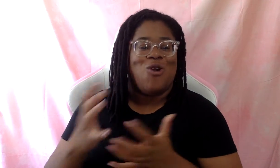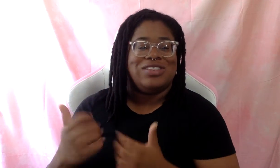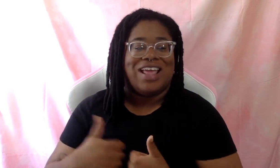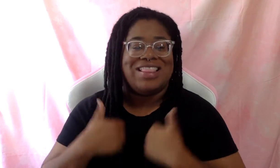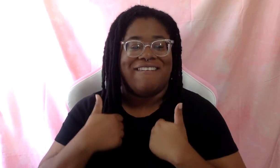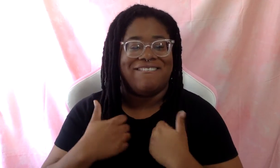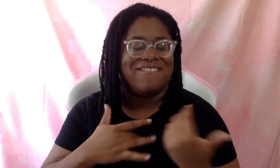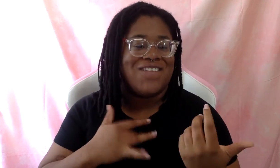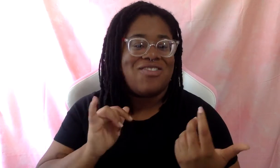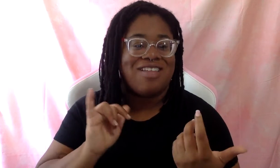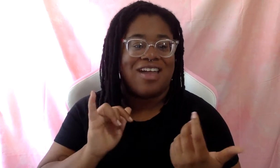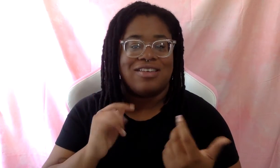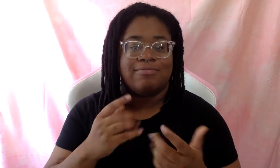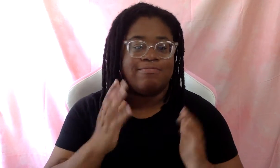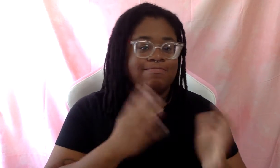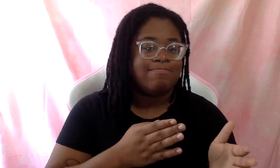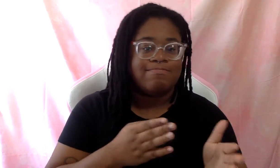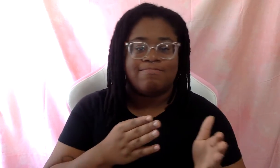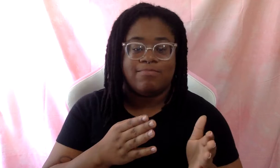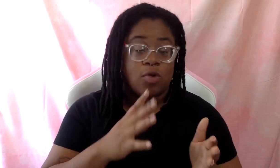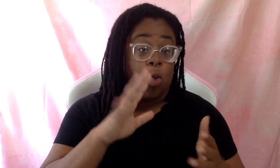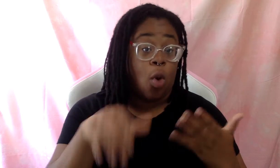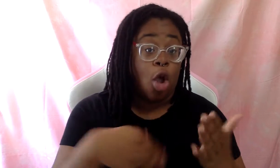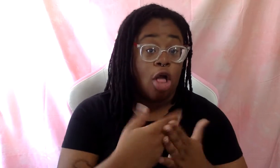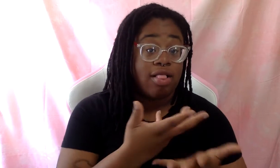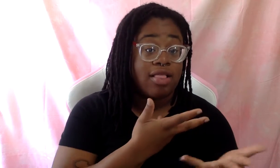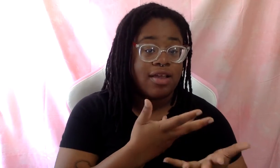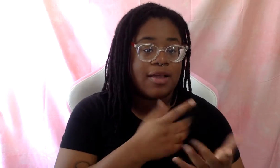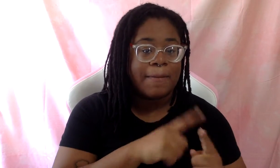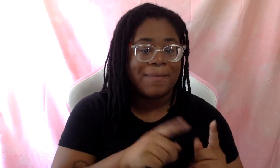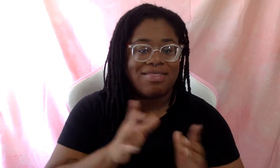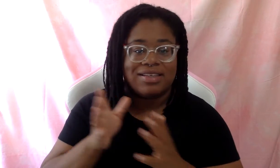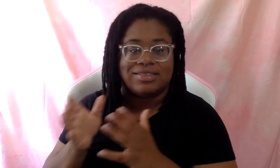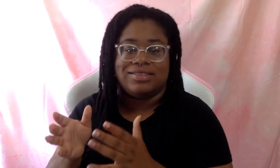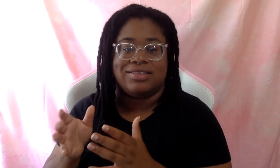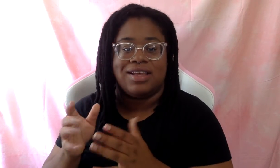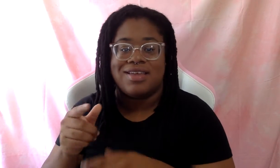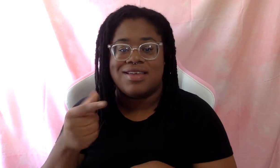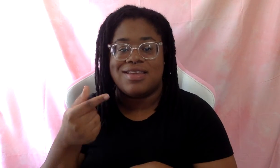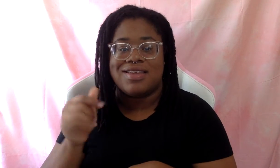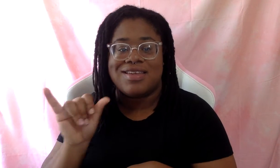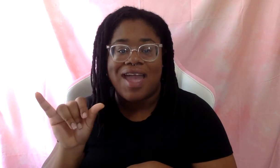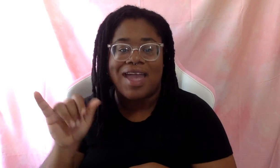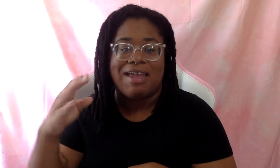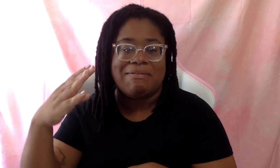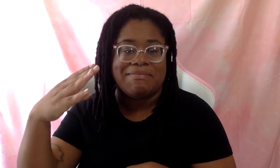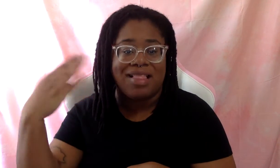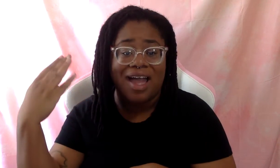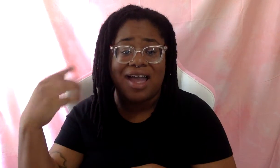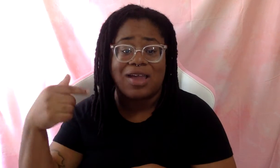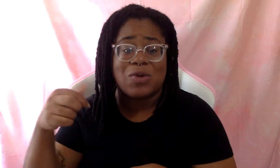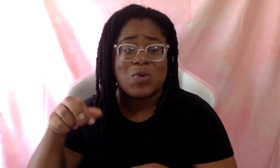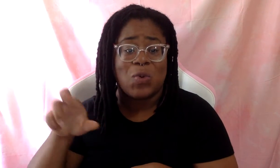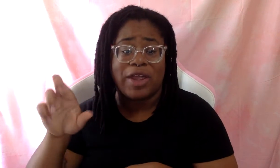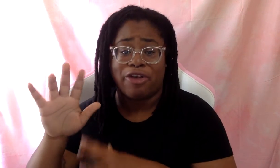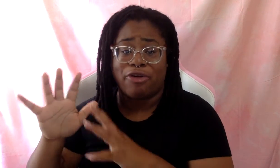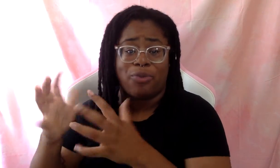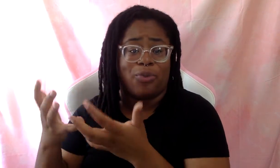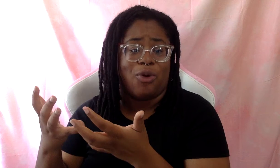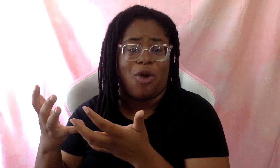all of us engage, but then this queer, gay, black dimension that some people